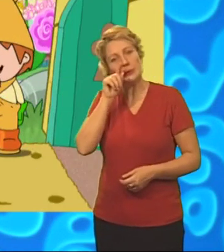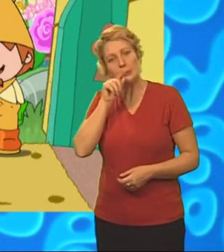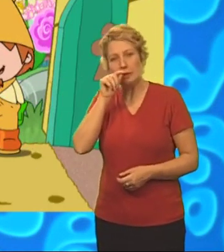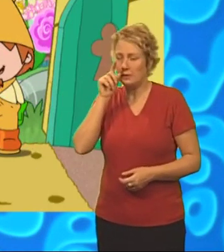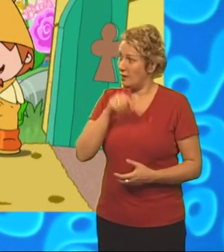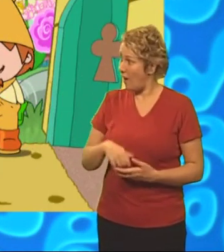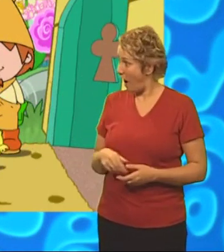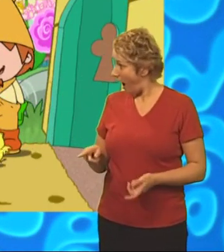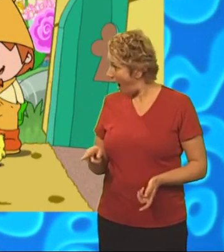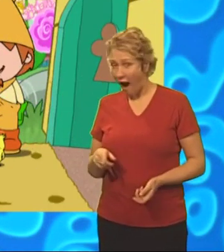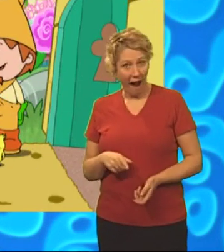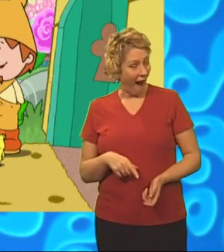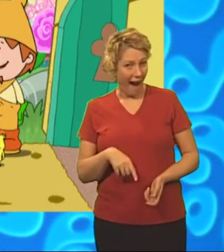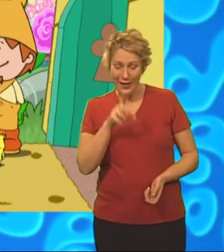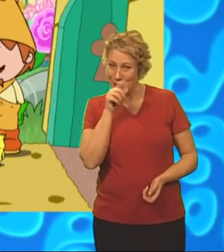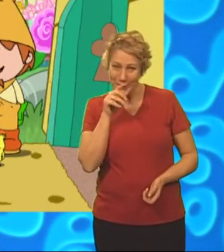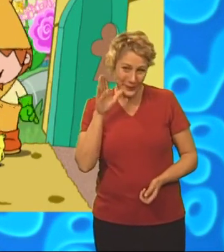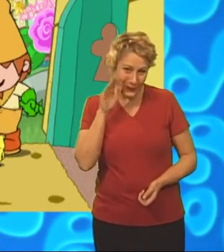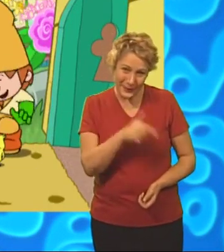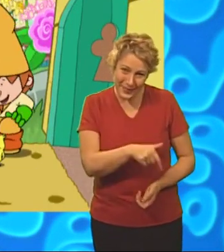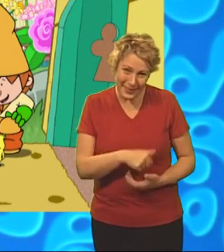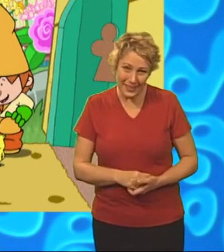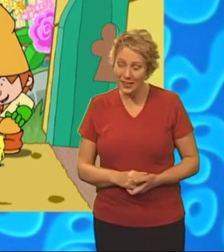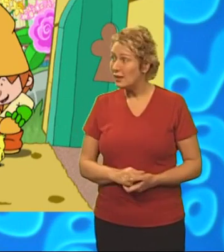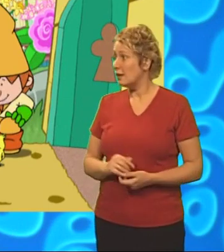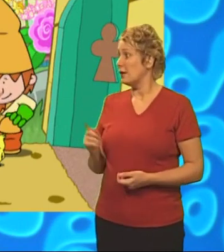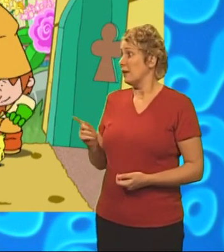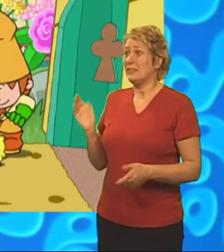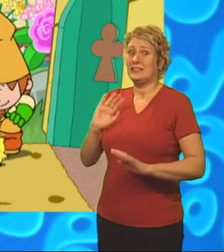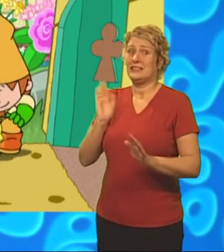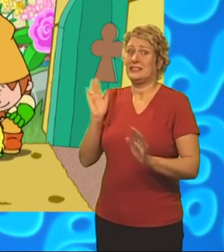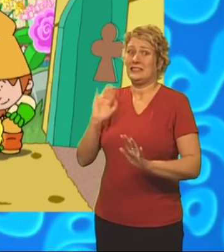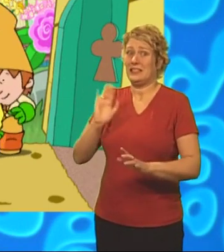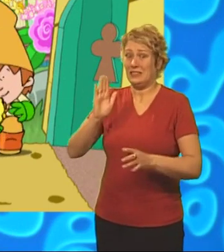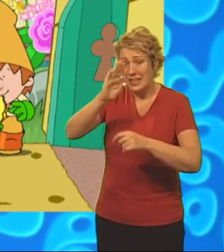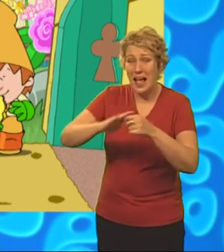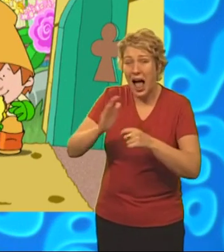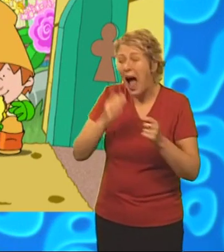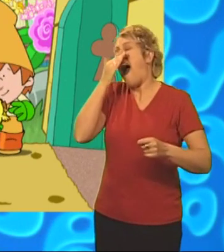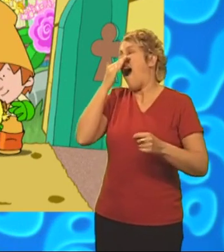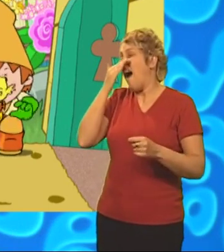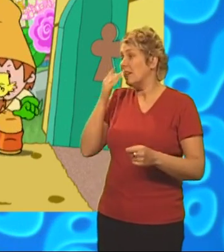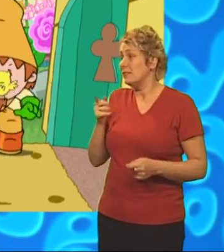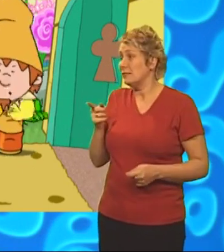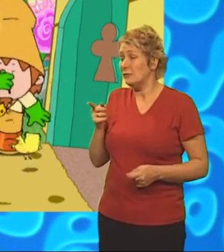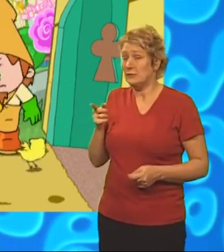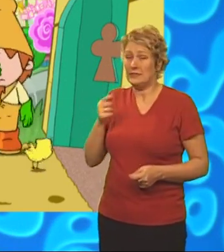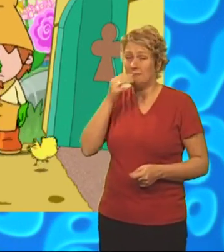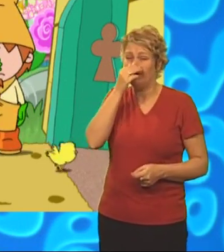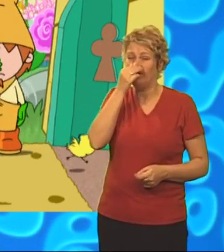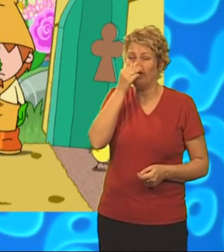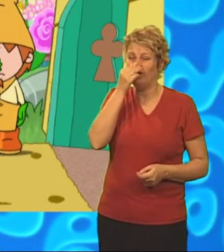Well, well. You are a cute little fellow. Oh, Jerome, don't pat Chirpy. Ow.